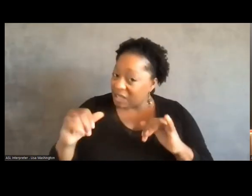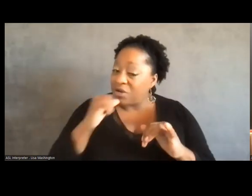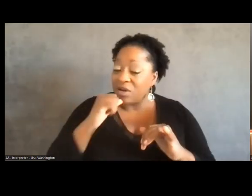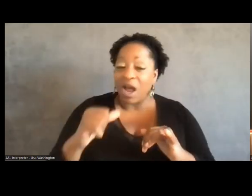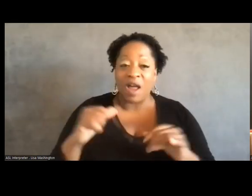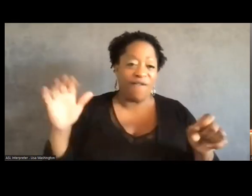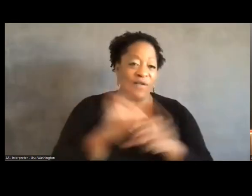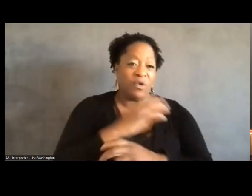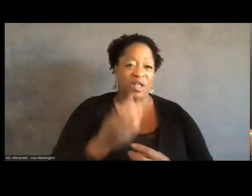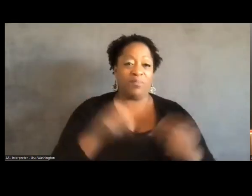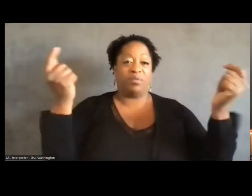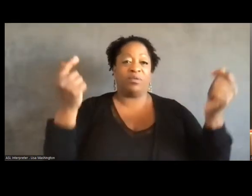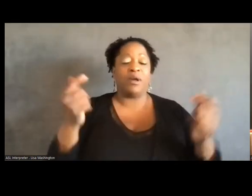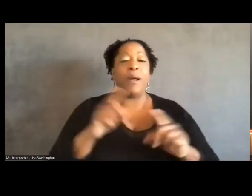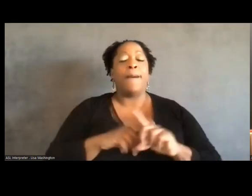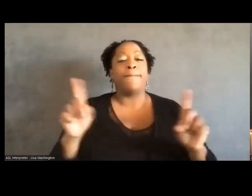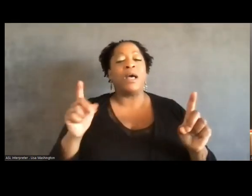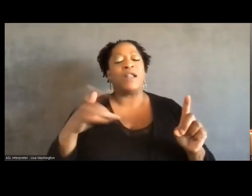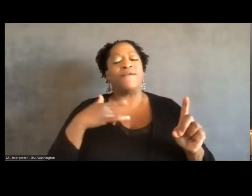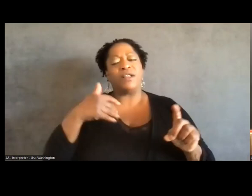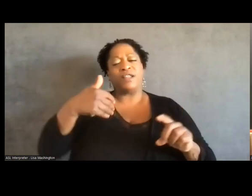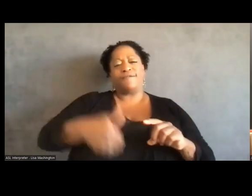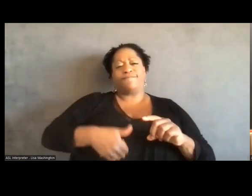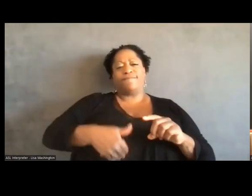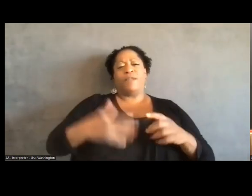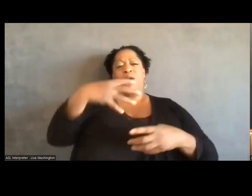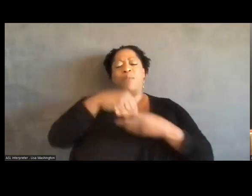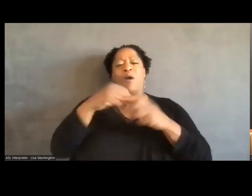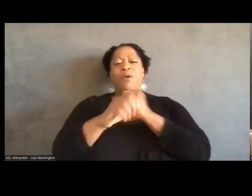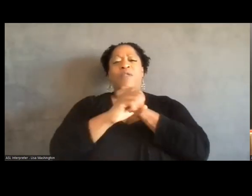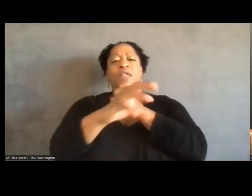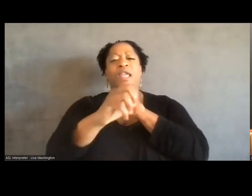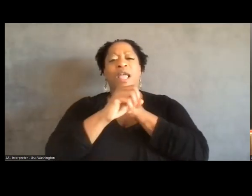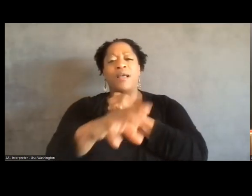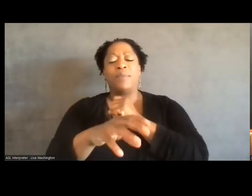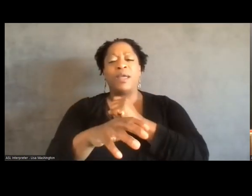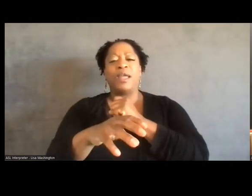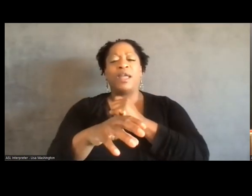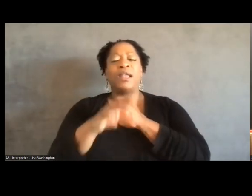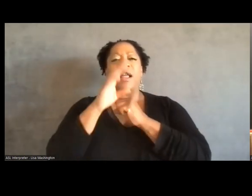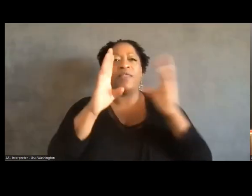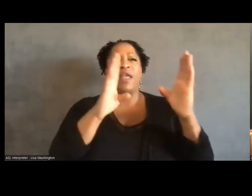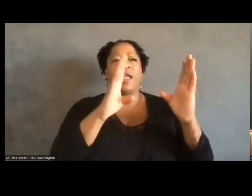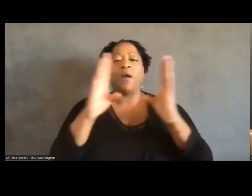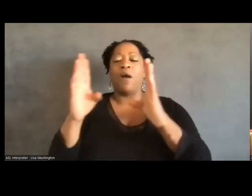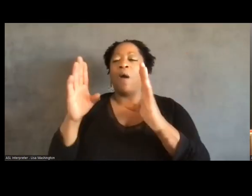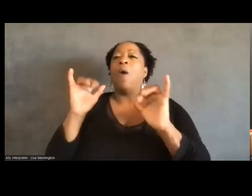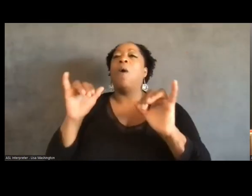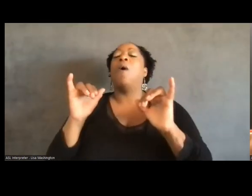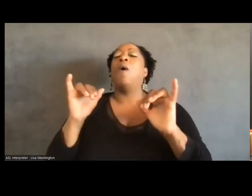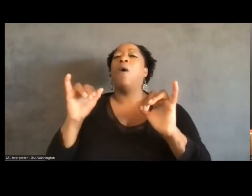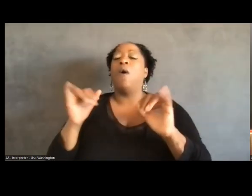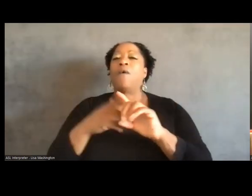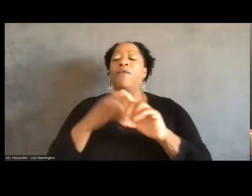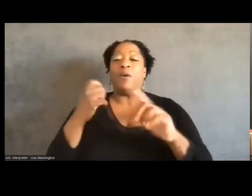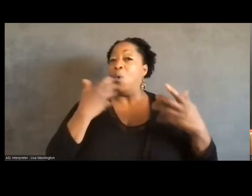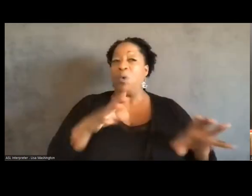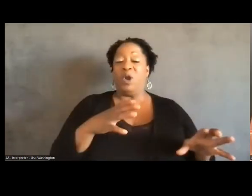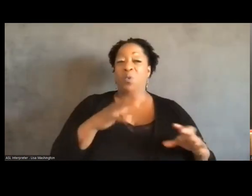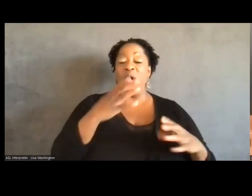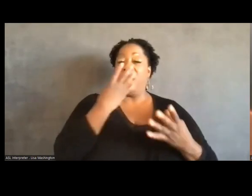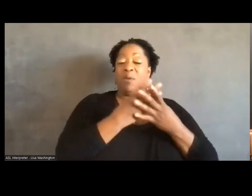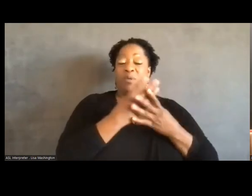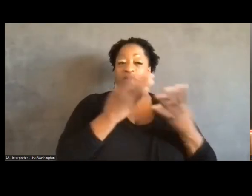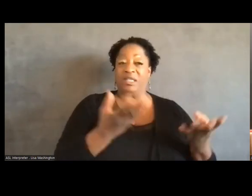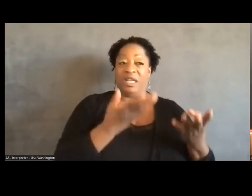I, I get the sense from them that being a part of the campaign moved at least several of them from being like, well, we don't want to prison here